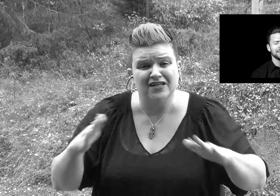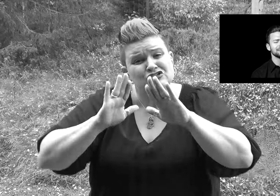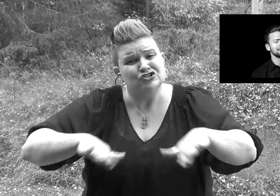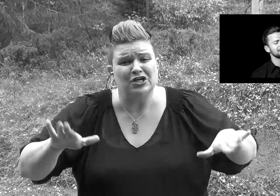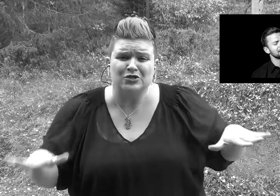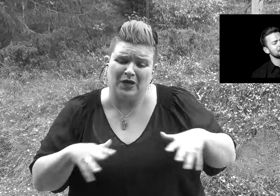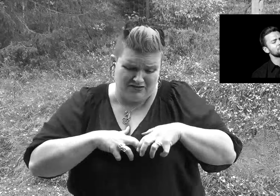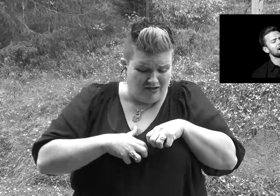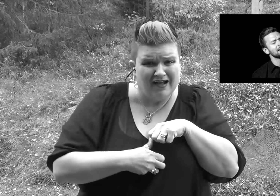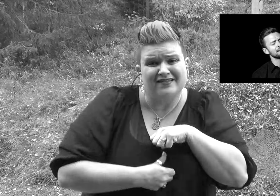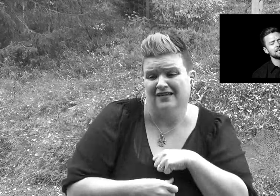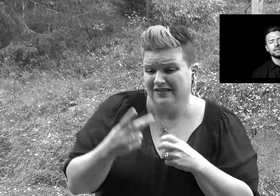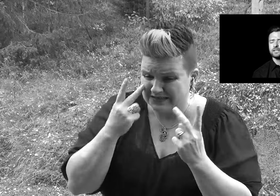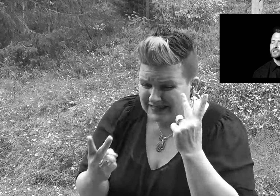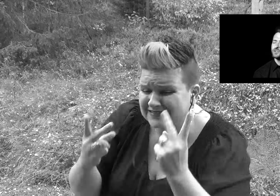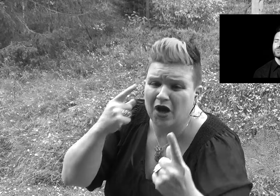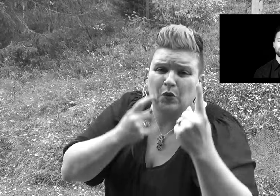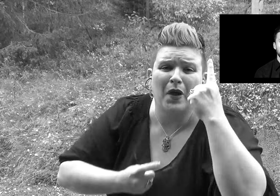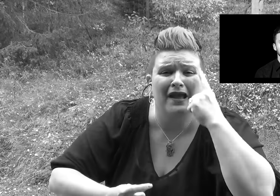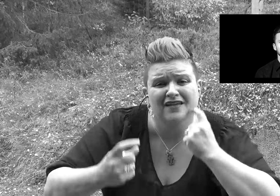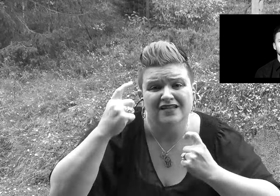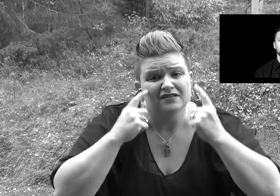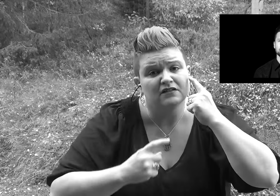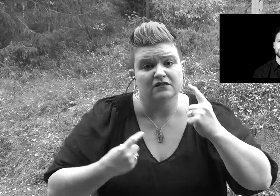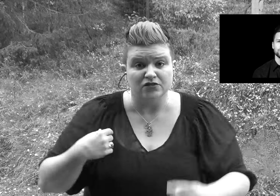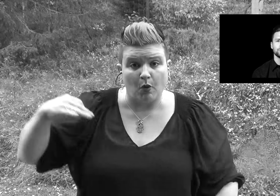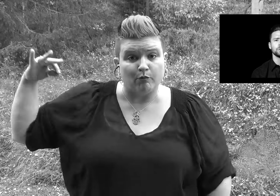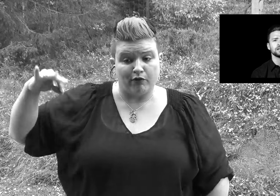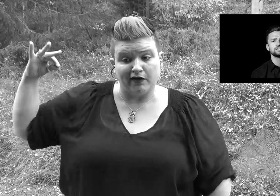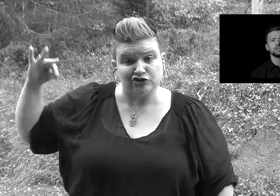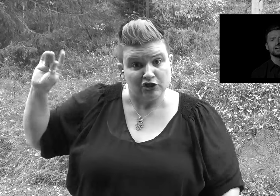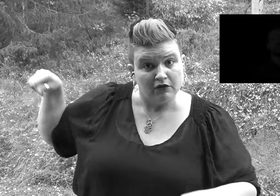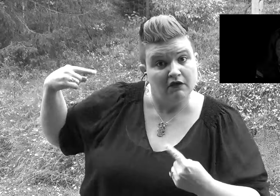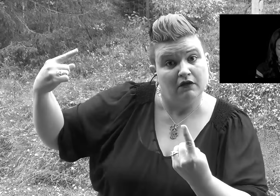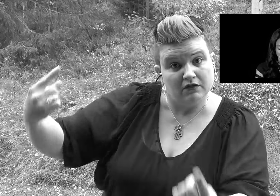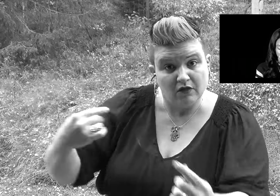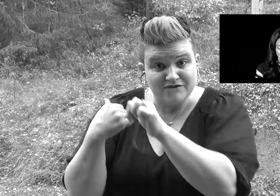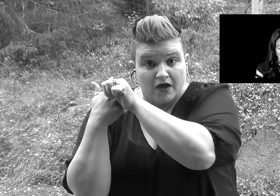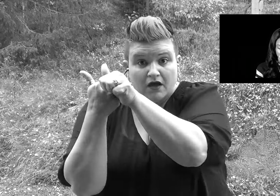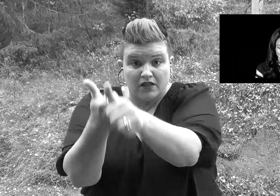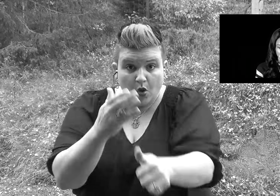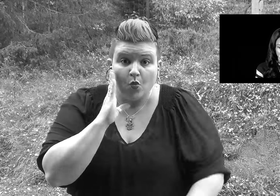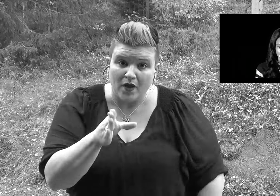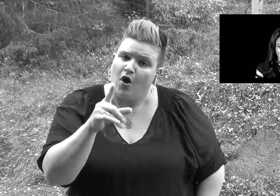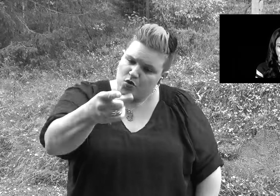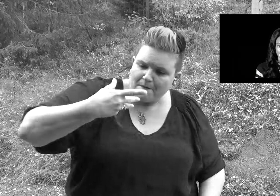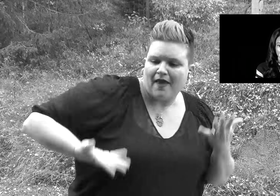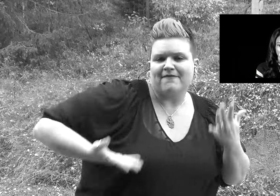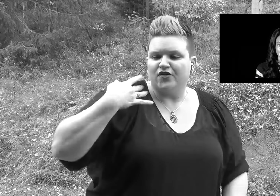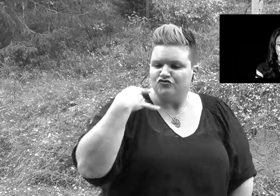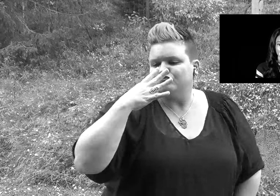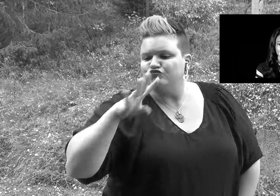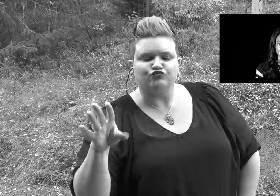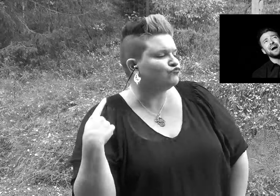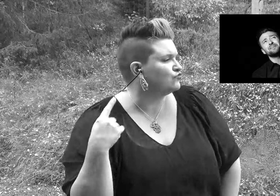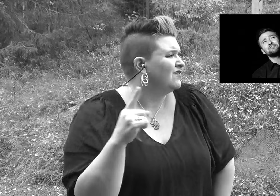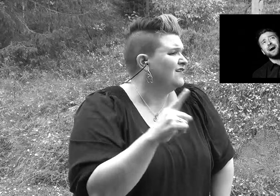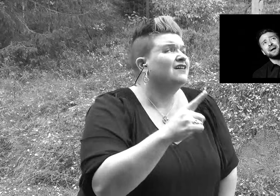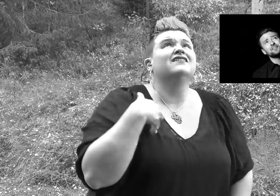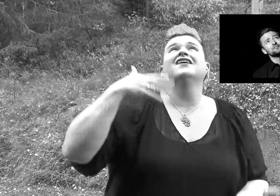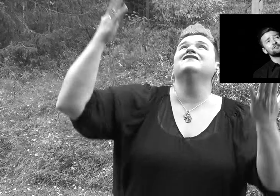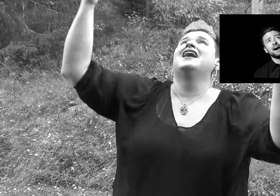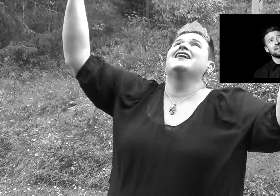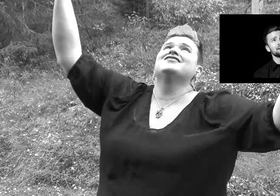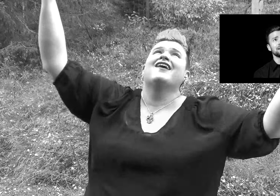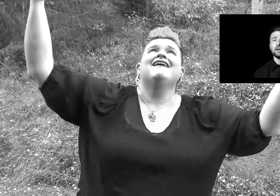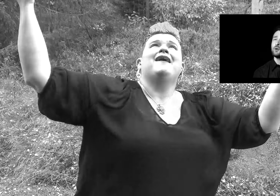hurting, hear them crying Could you practice what you preach? Would you turn the other cheek? Father,